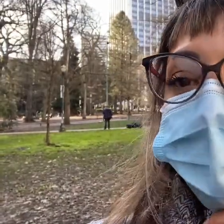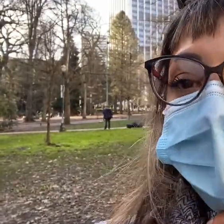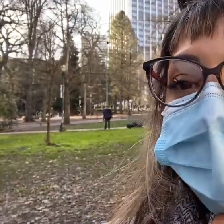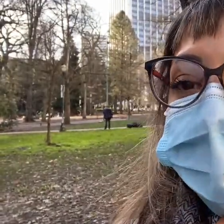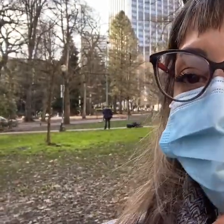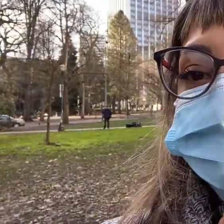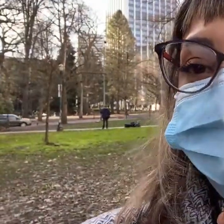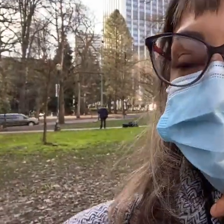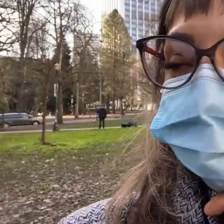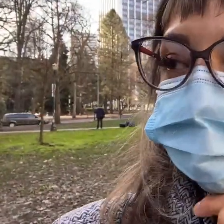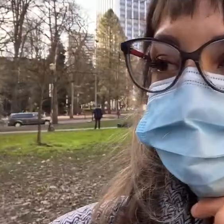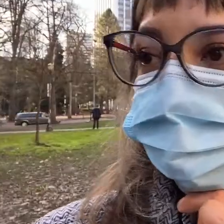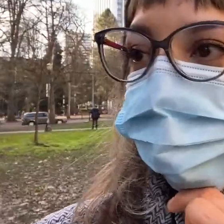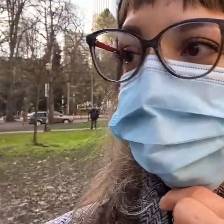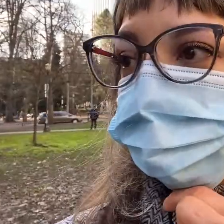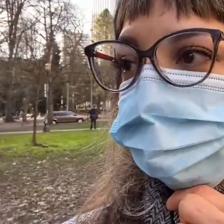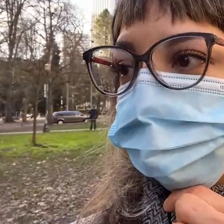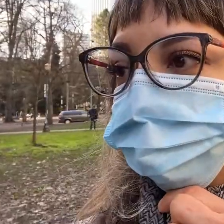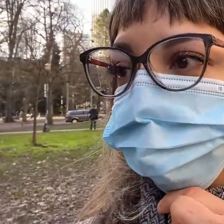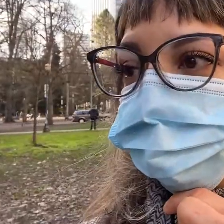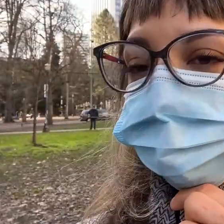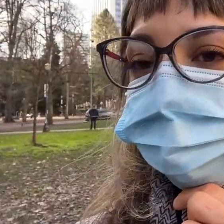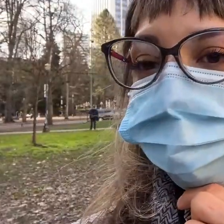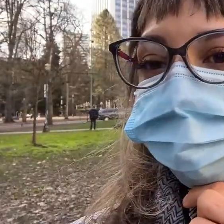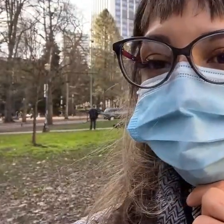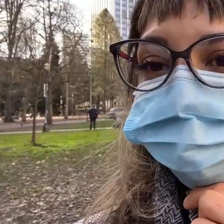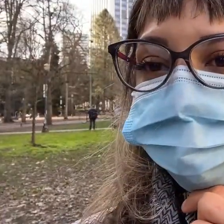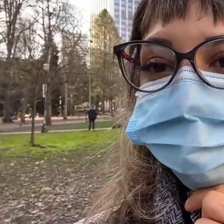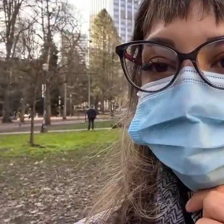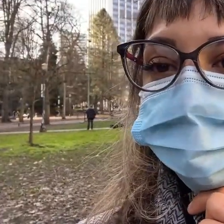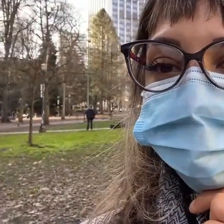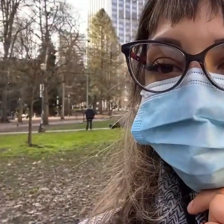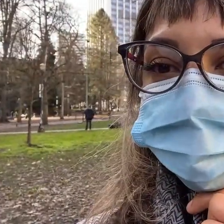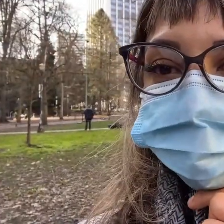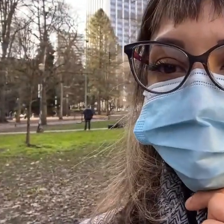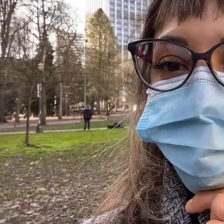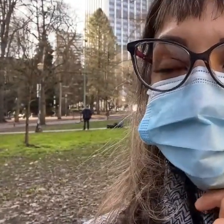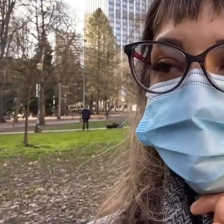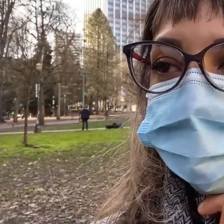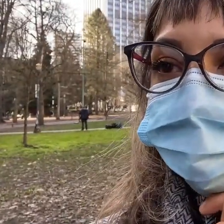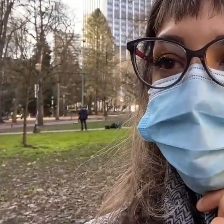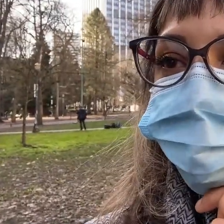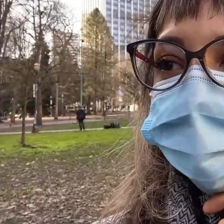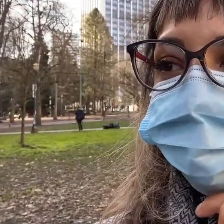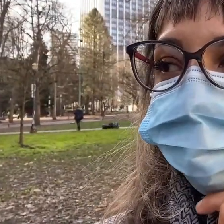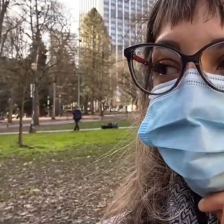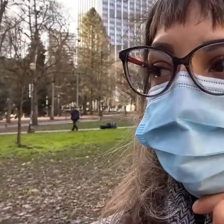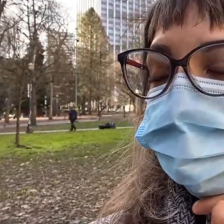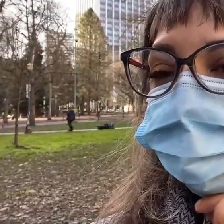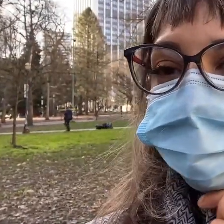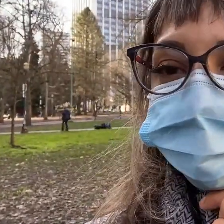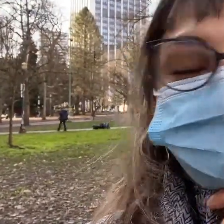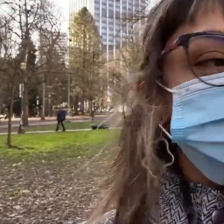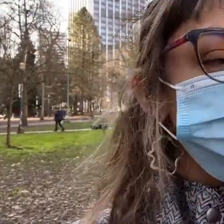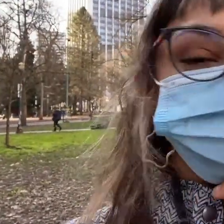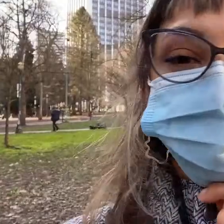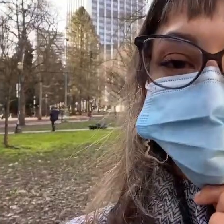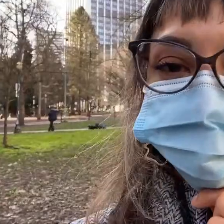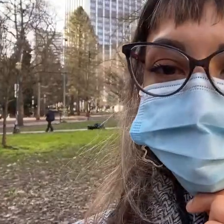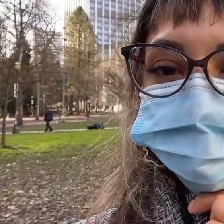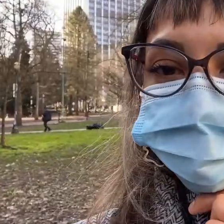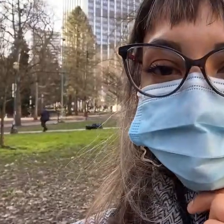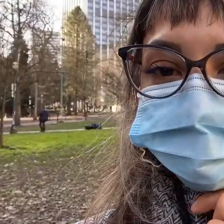in hc or in the um the safe smoke that is used at a lot of protests um